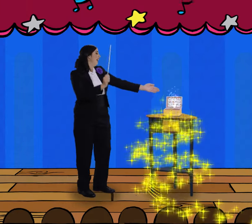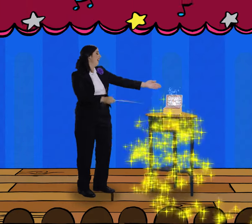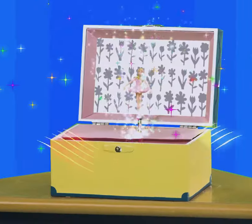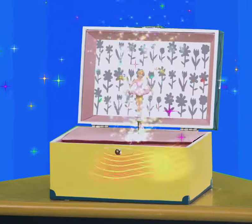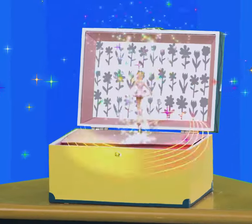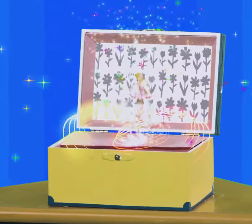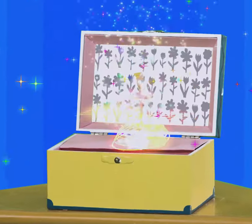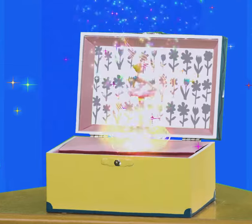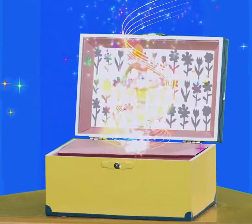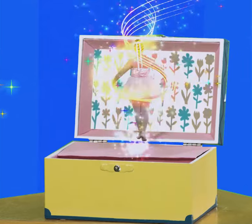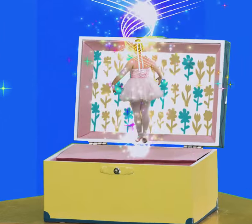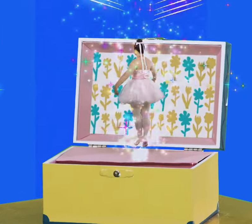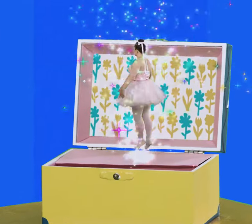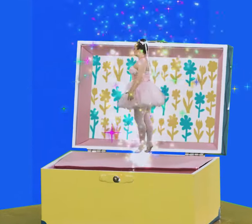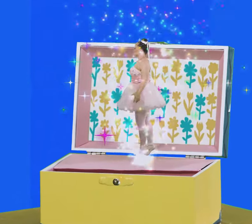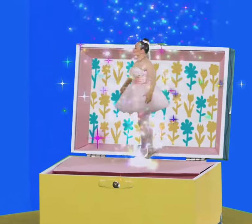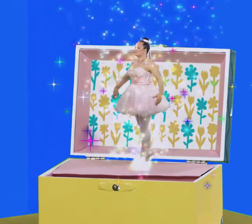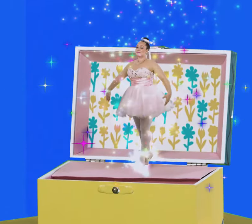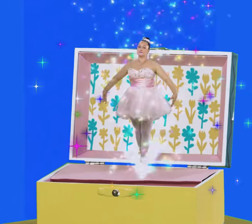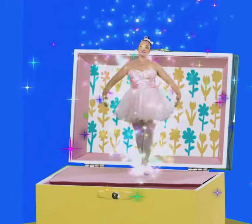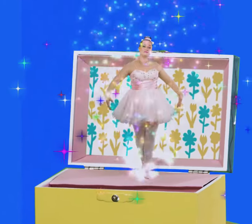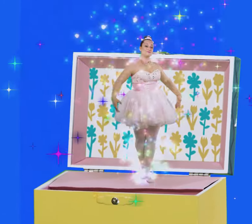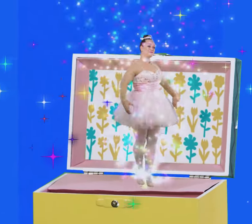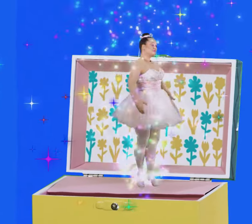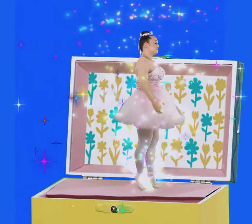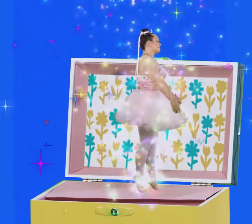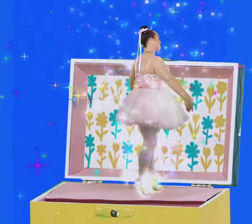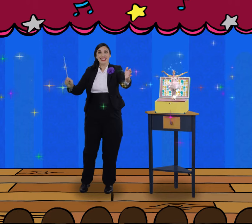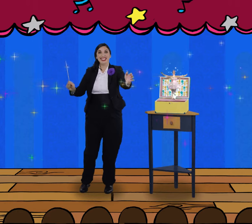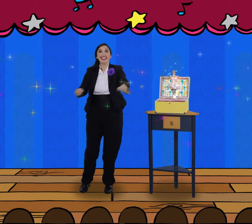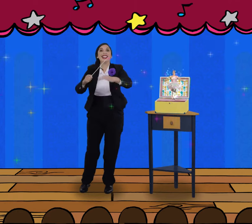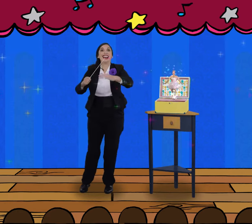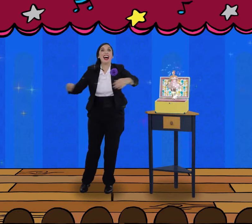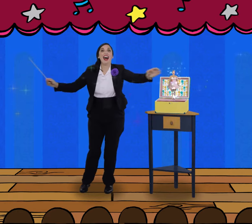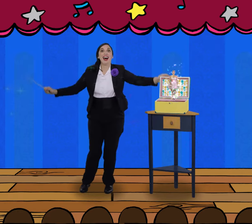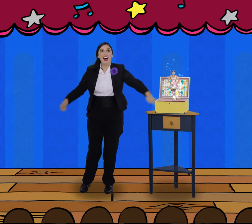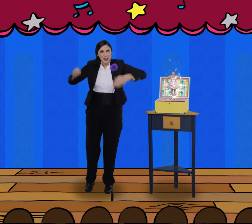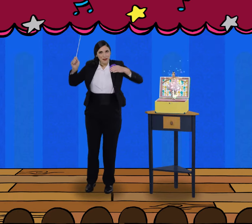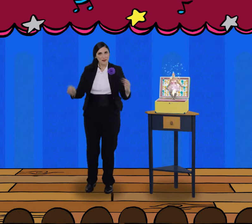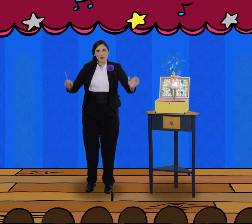Magical Music Box